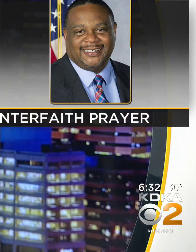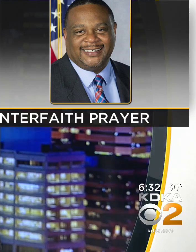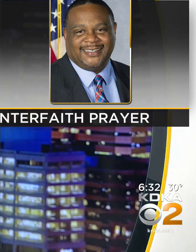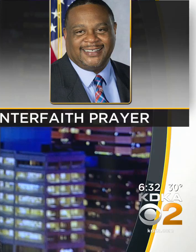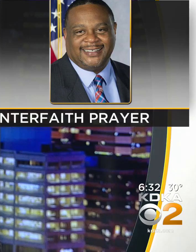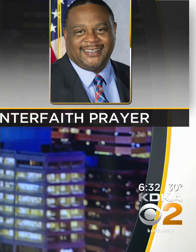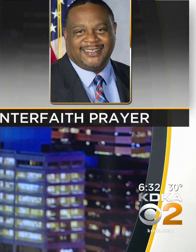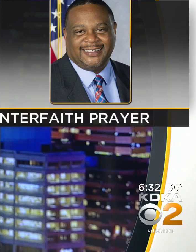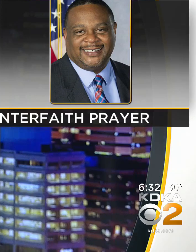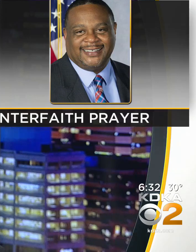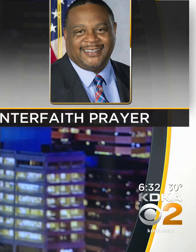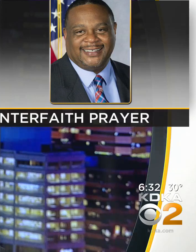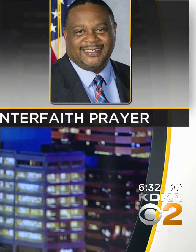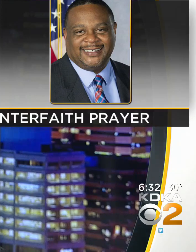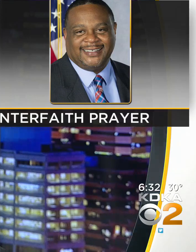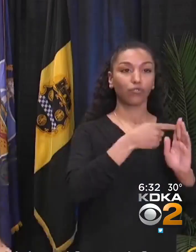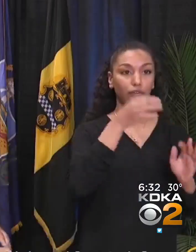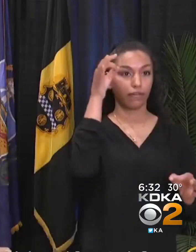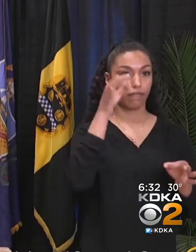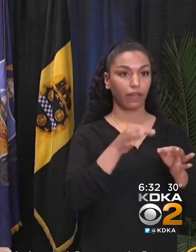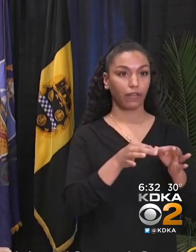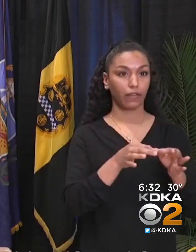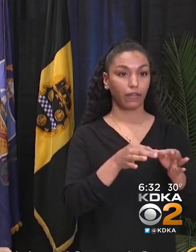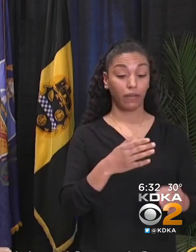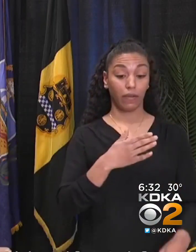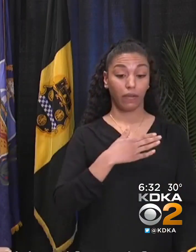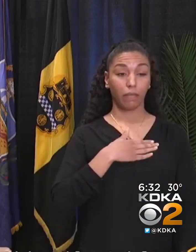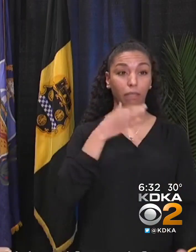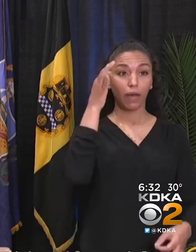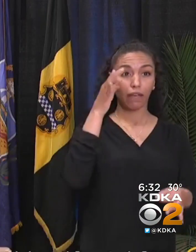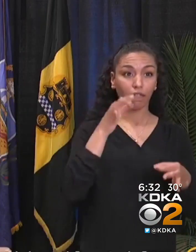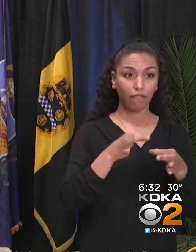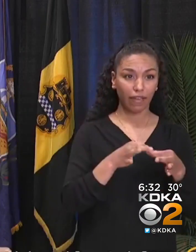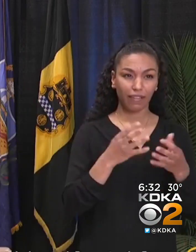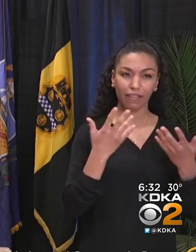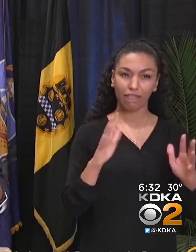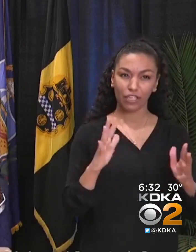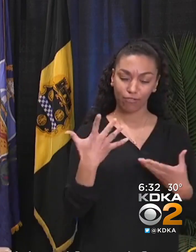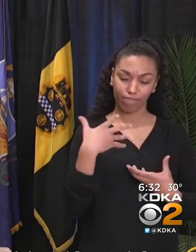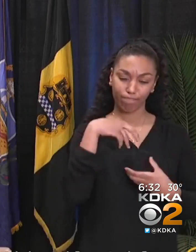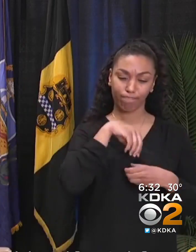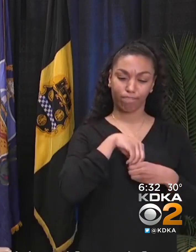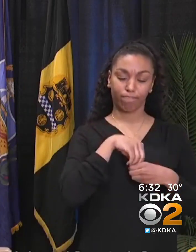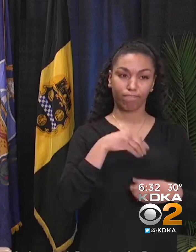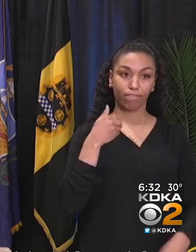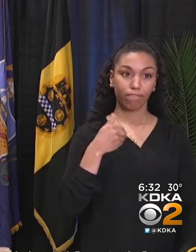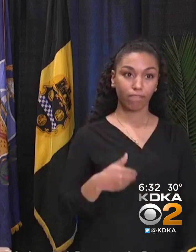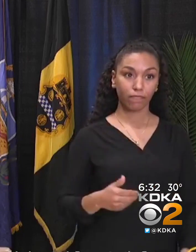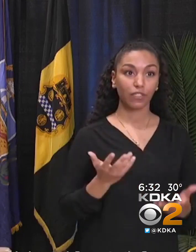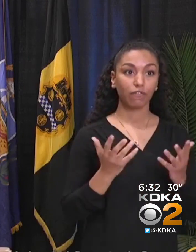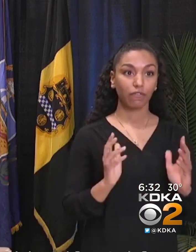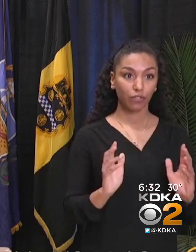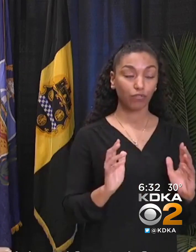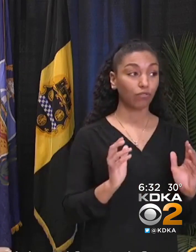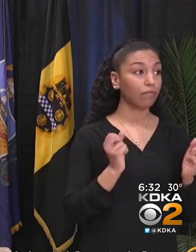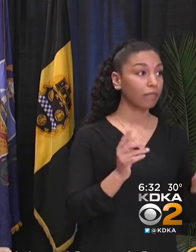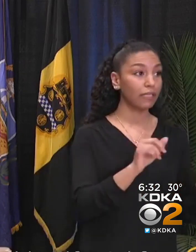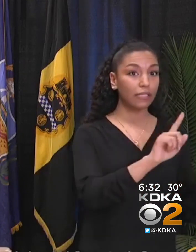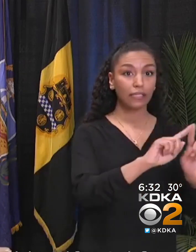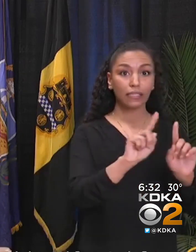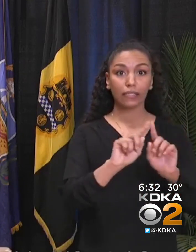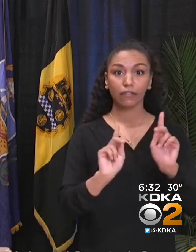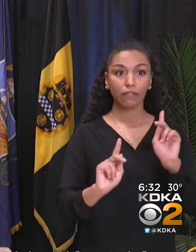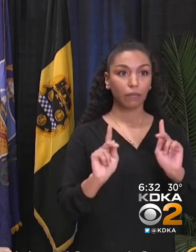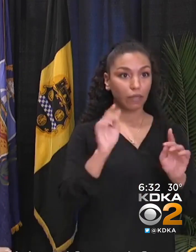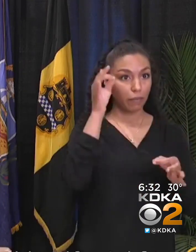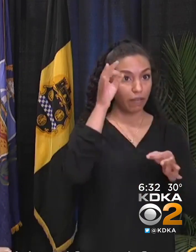help bring people together in the city. Faith is grounded in me, so to see so many people from so many different faiths come